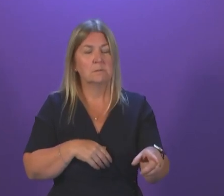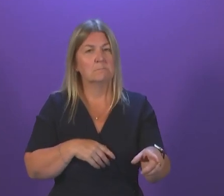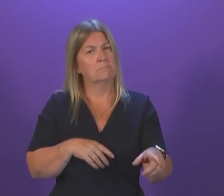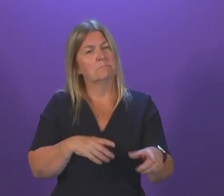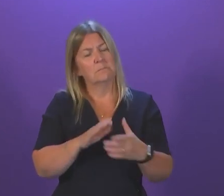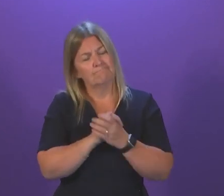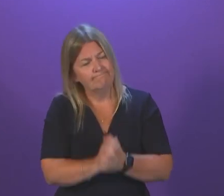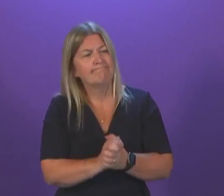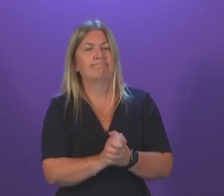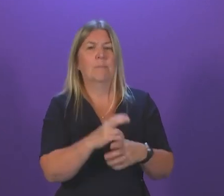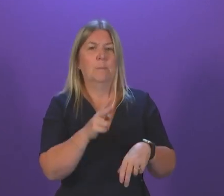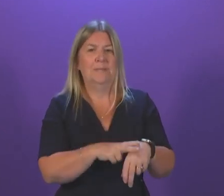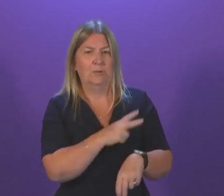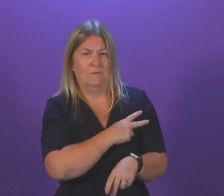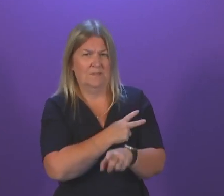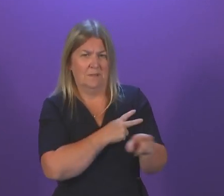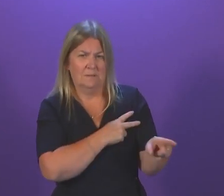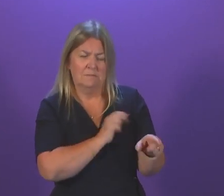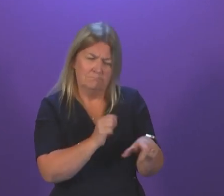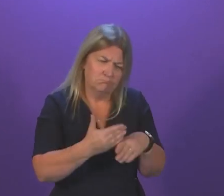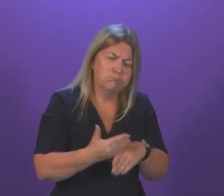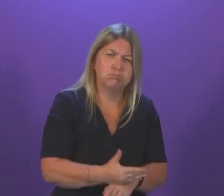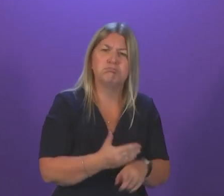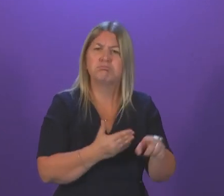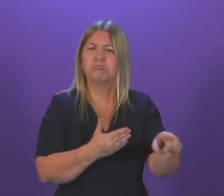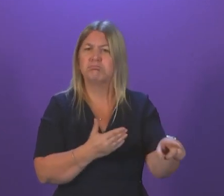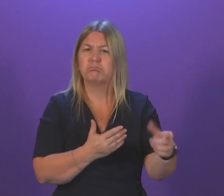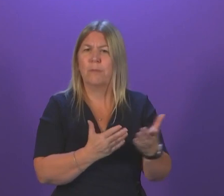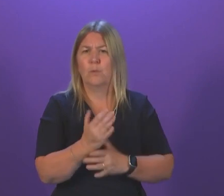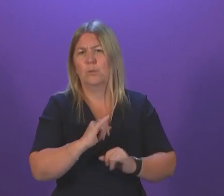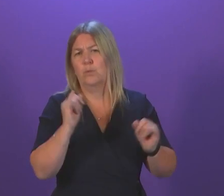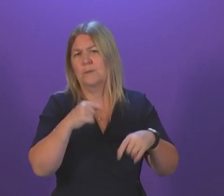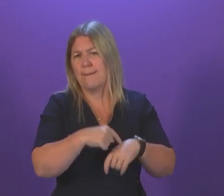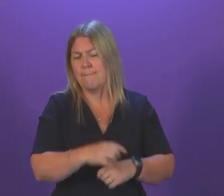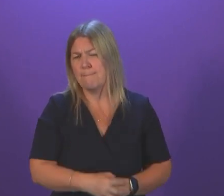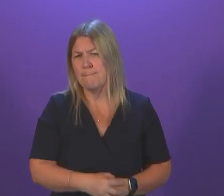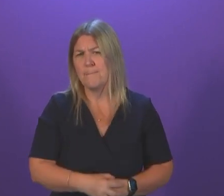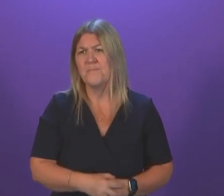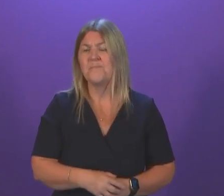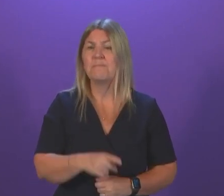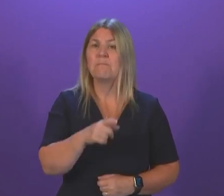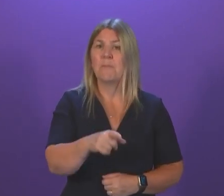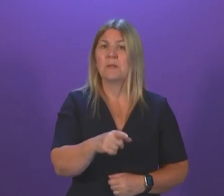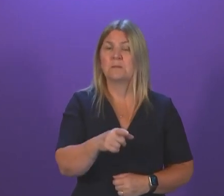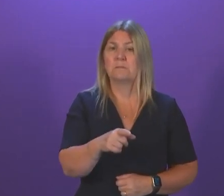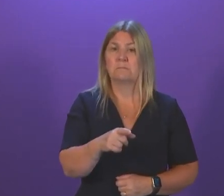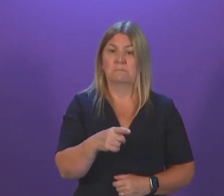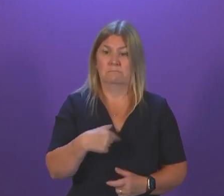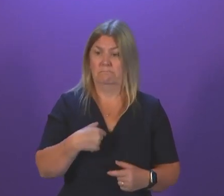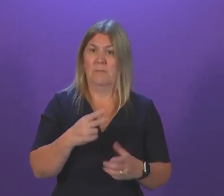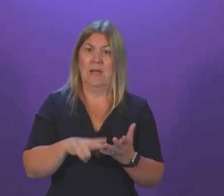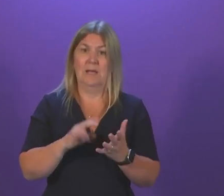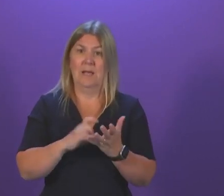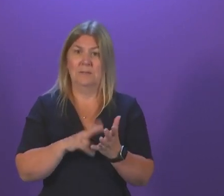deep gratitude to the police for everything they've done in these really difficult circumstances. Of course, over the period of our time in government,